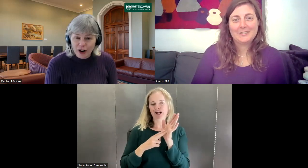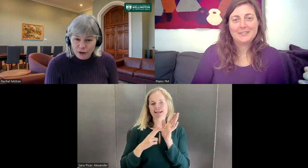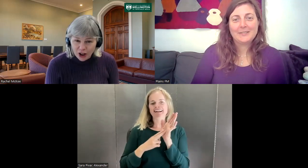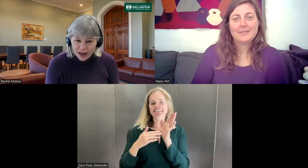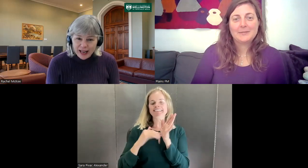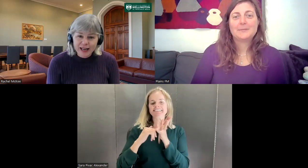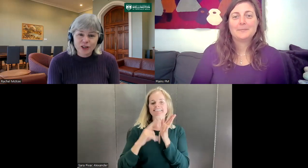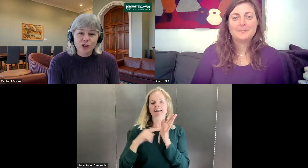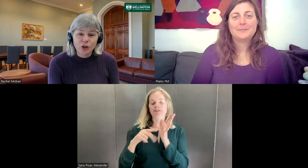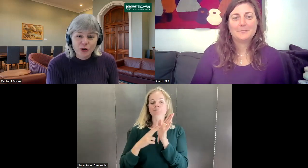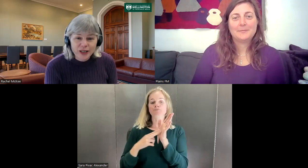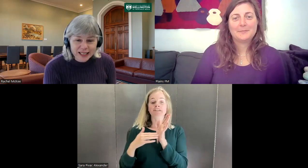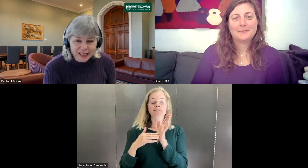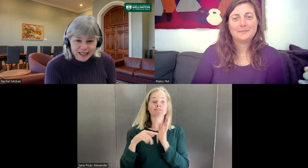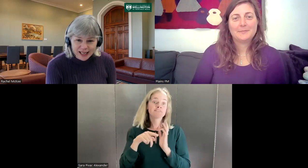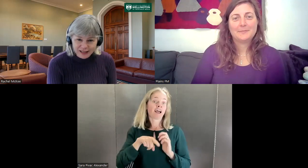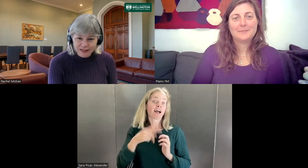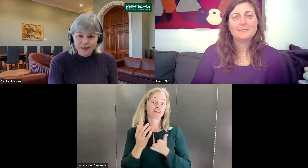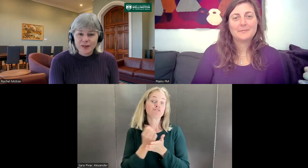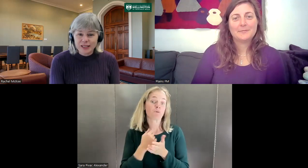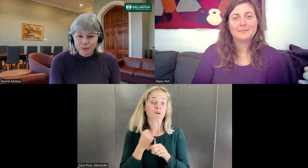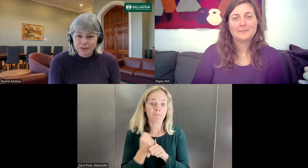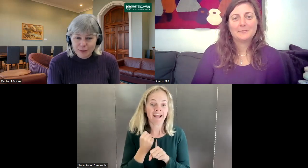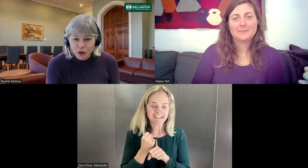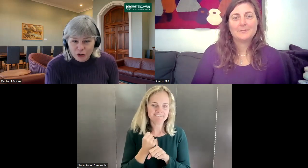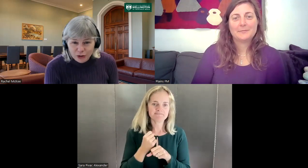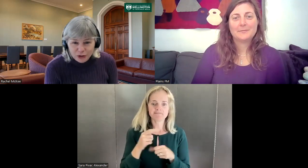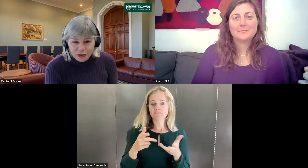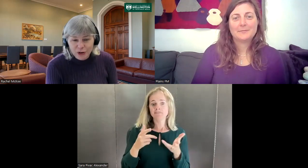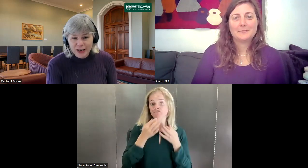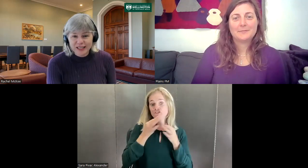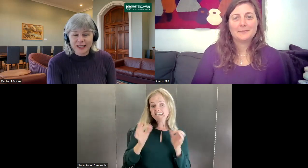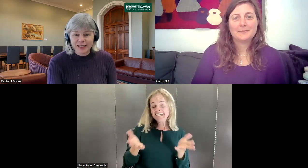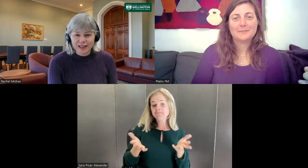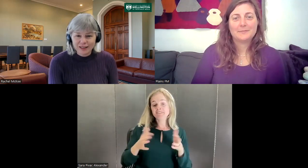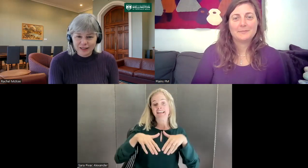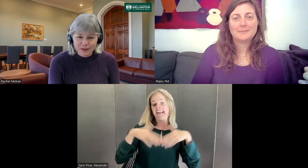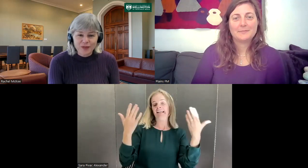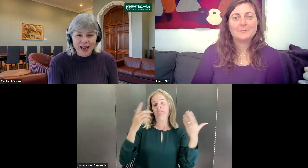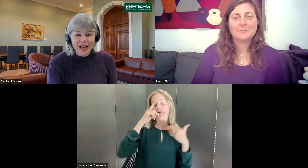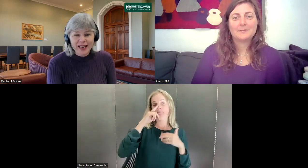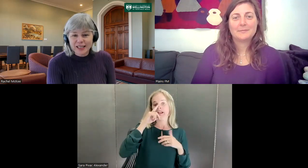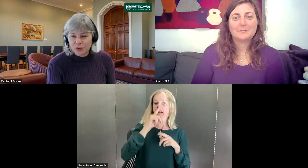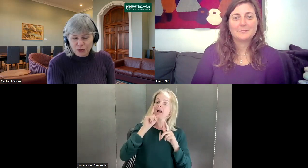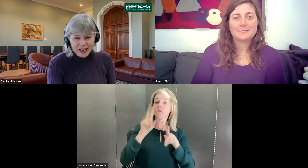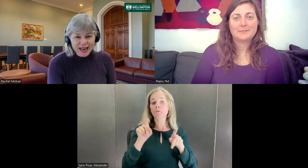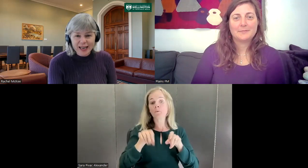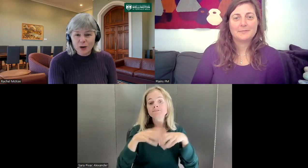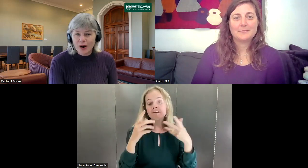online at learnNZSL, www.learnNZSL. And it's free and anyone